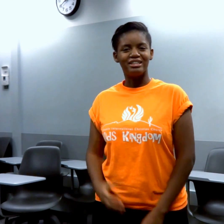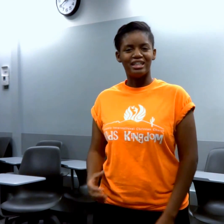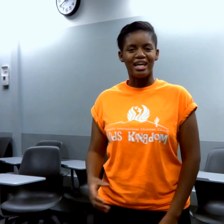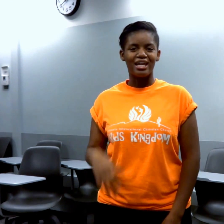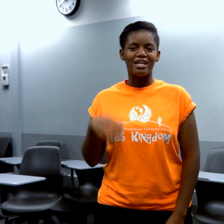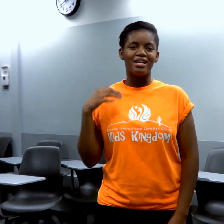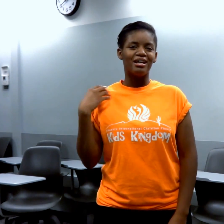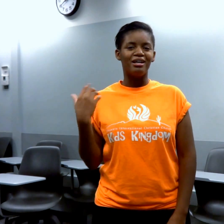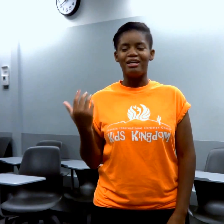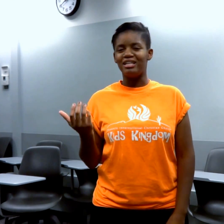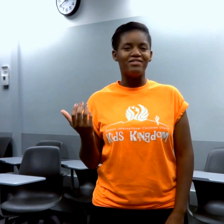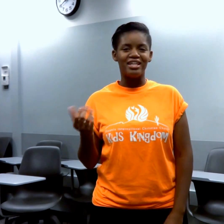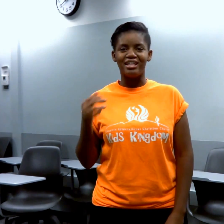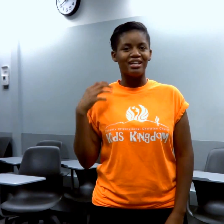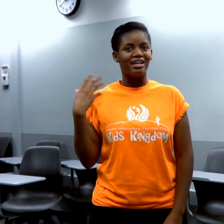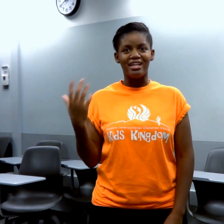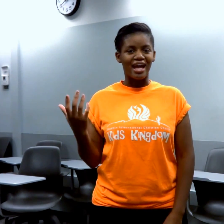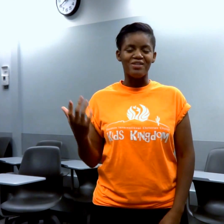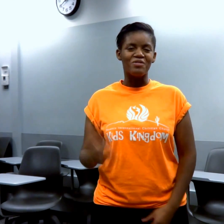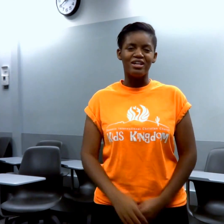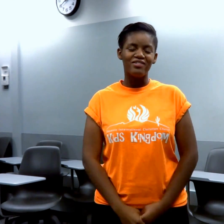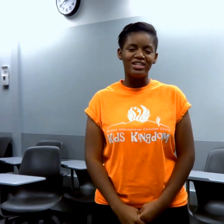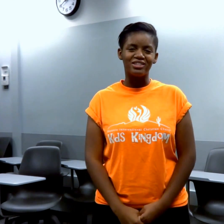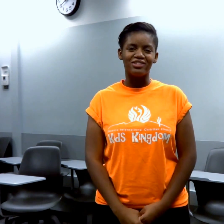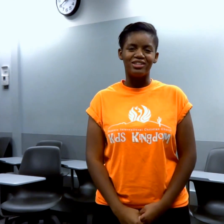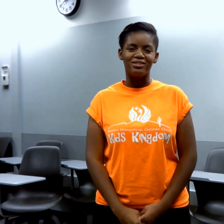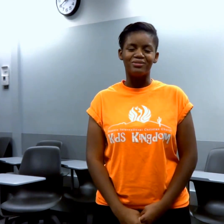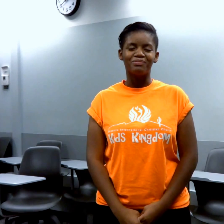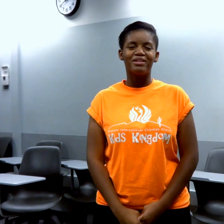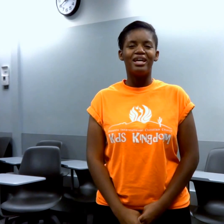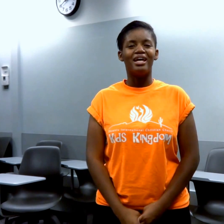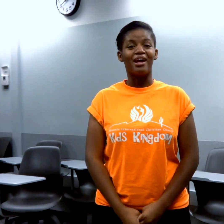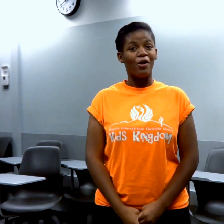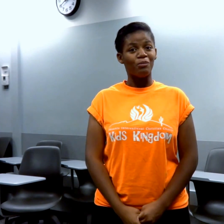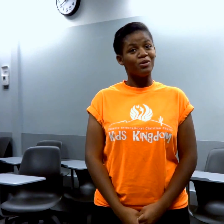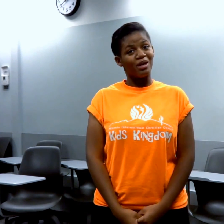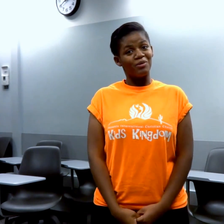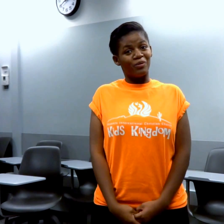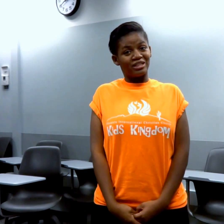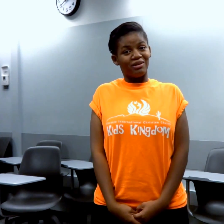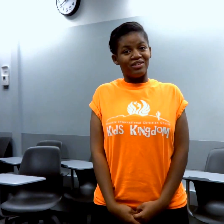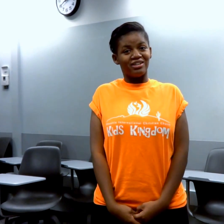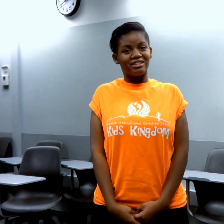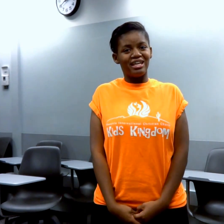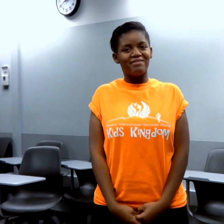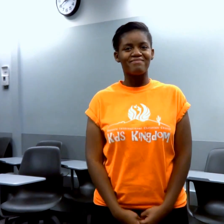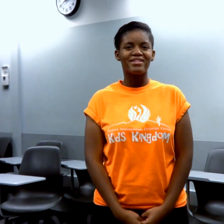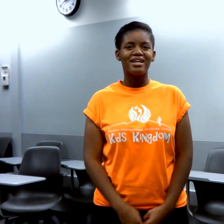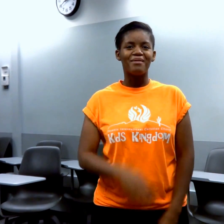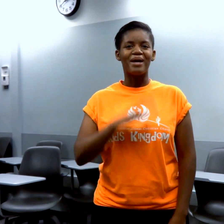day, evening, night, whatever it is for you. And I hope you come and watch my videos again. Bye.